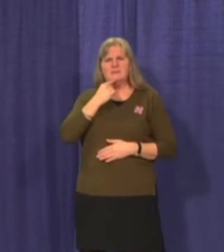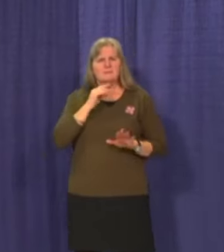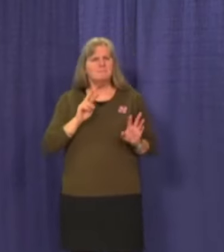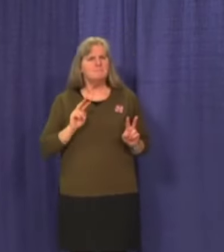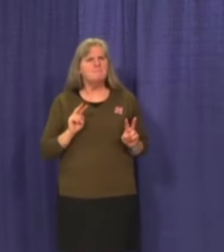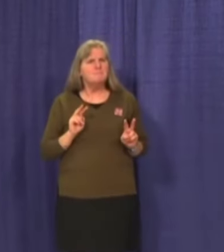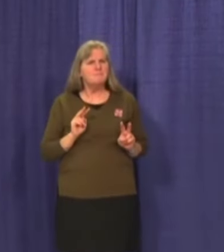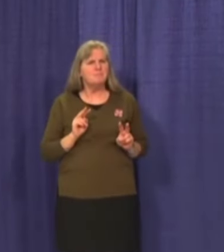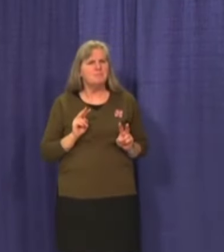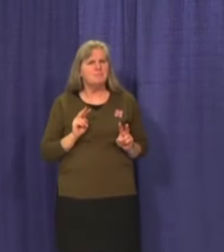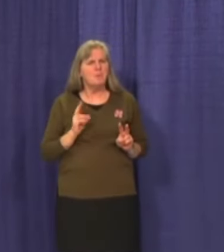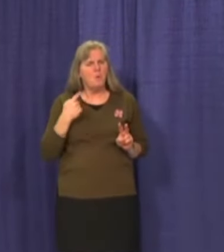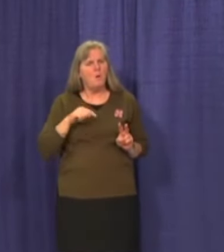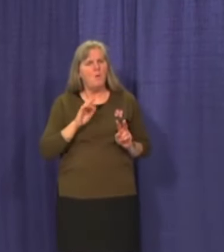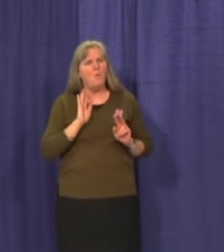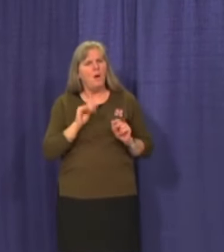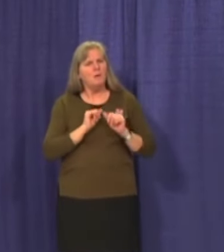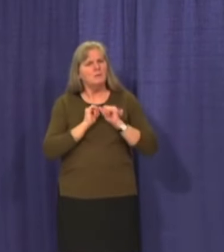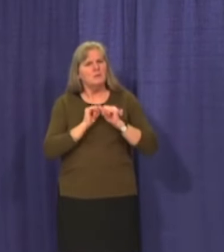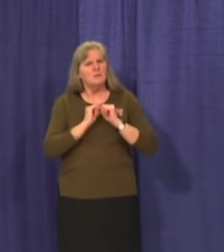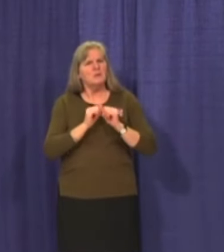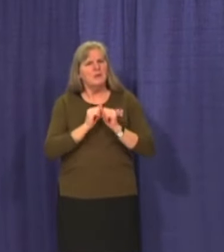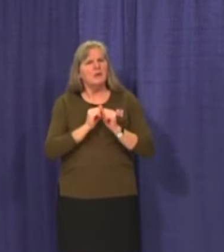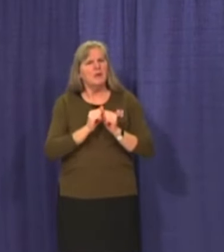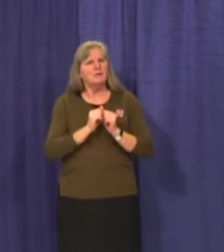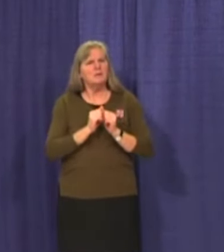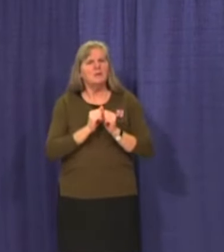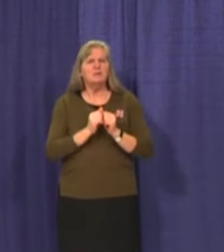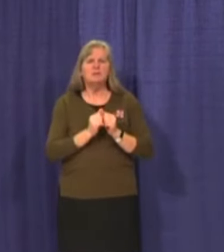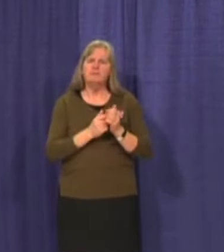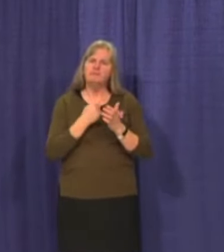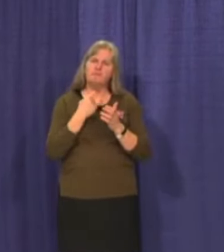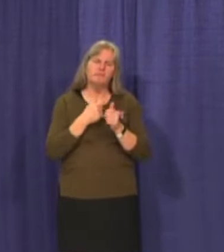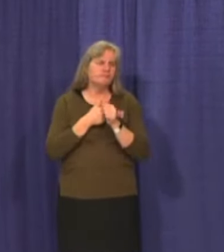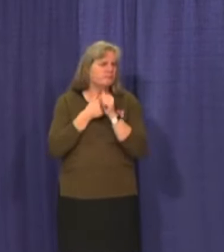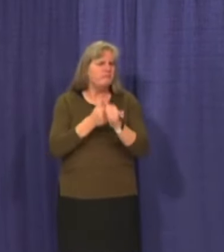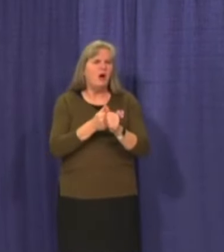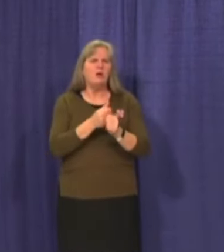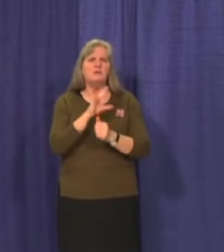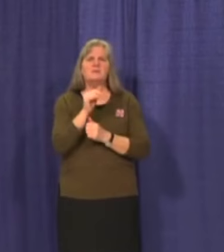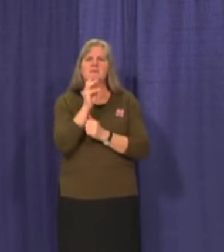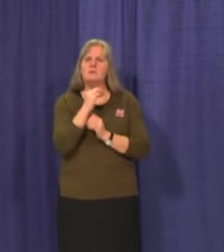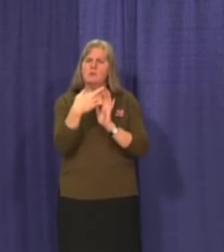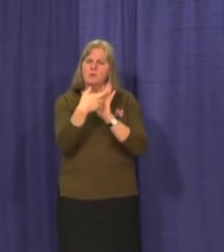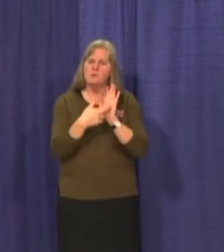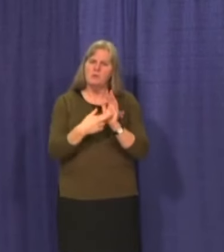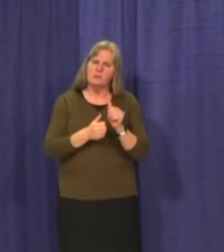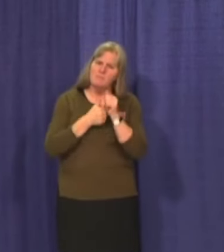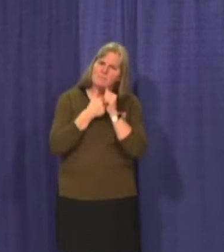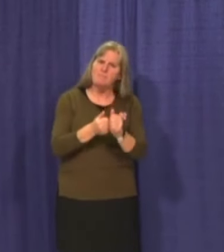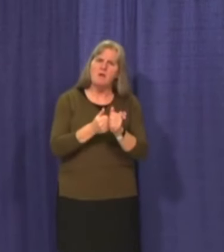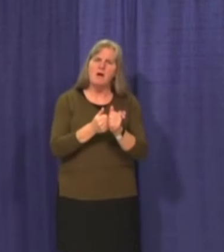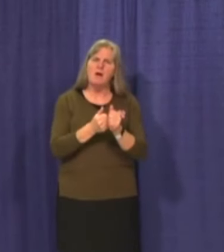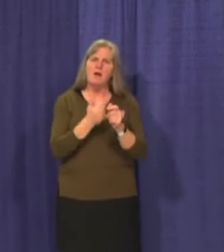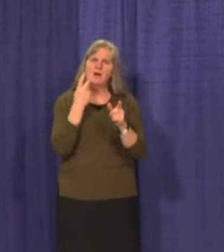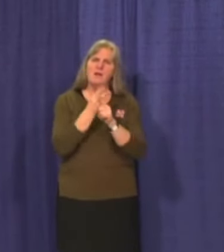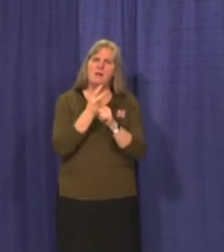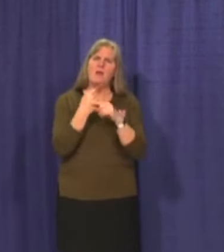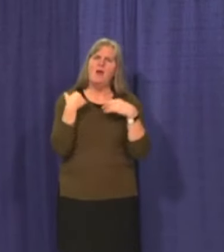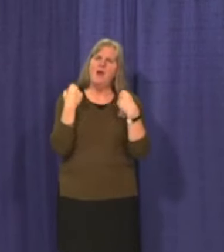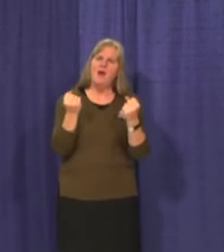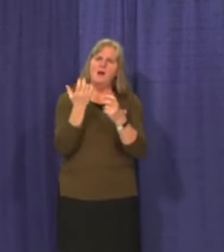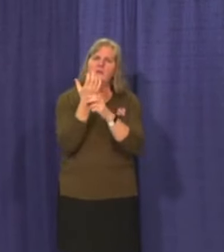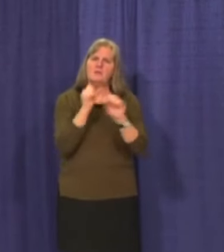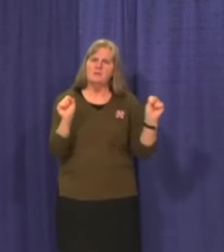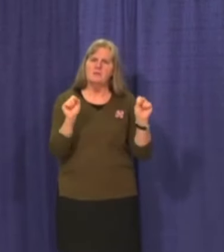We will continue to enforce the emergency measures under SEMA to keep our communities healthy and safe